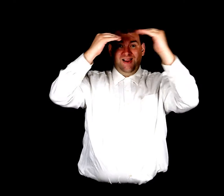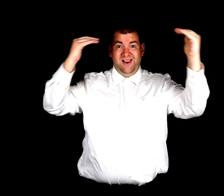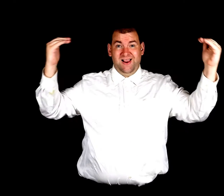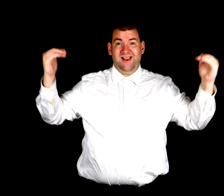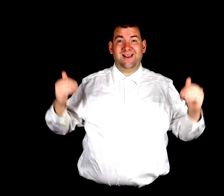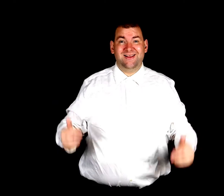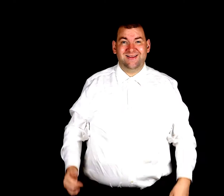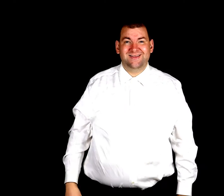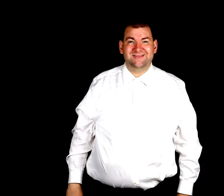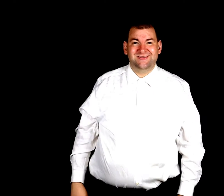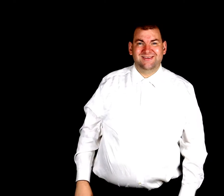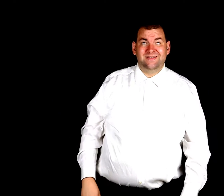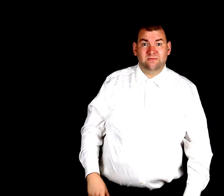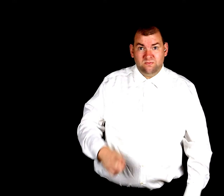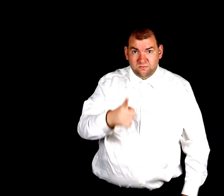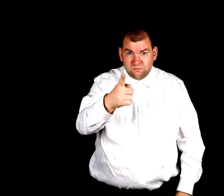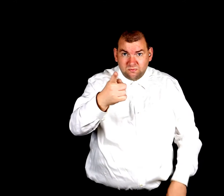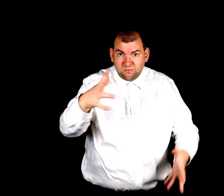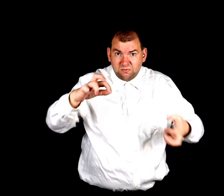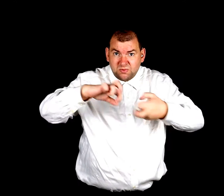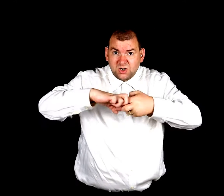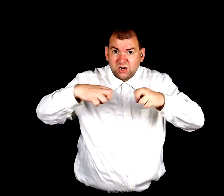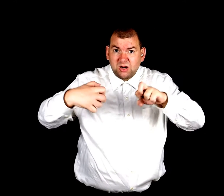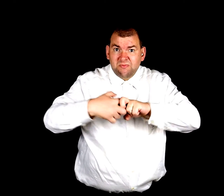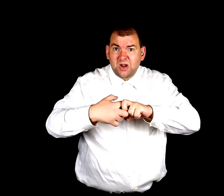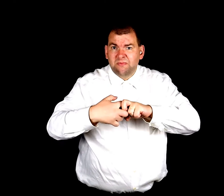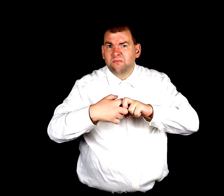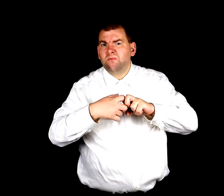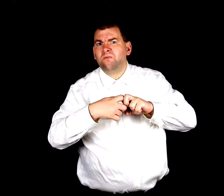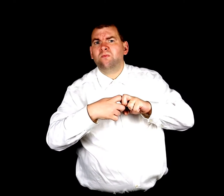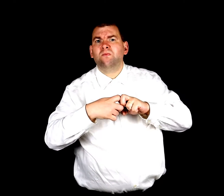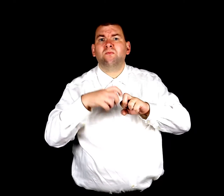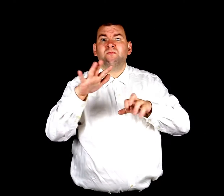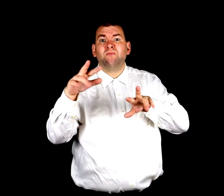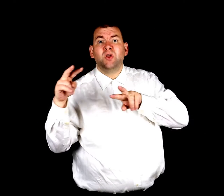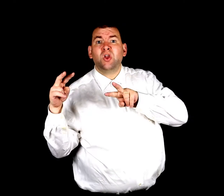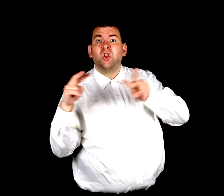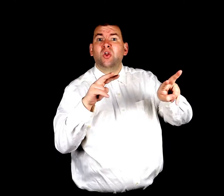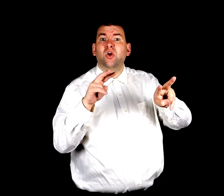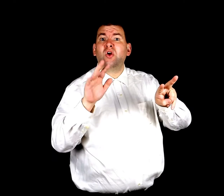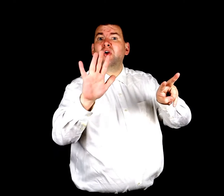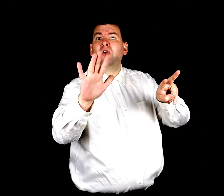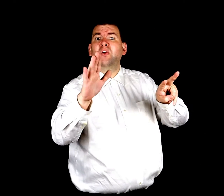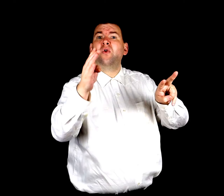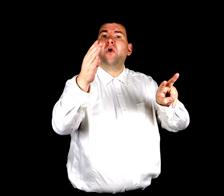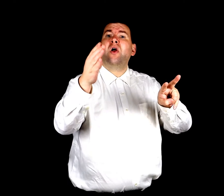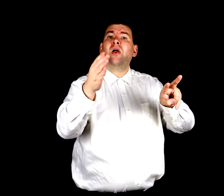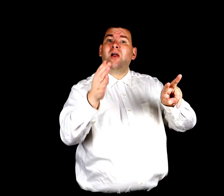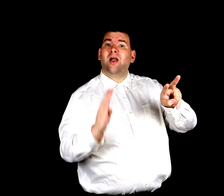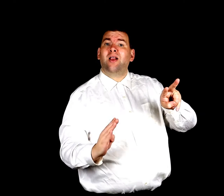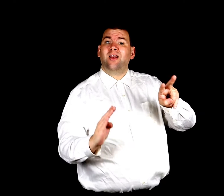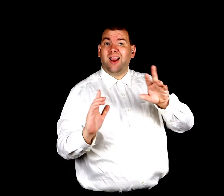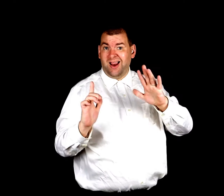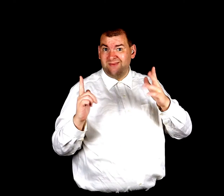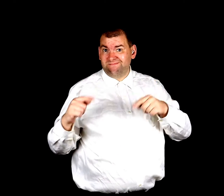a little span Got any problems? Have you looked at your God lately?